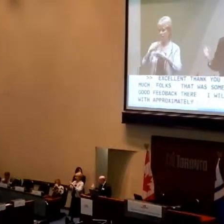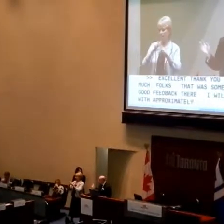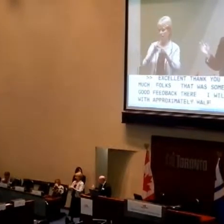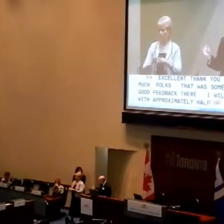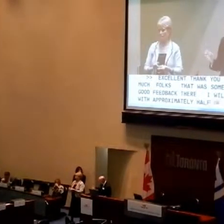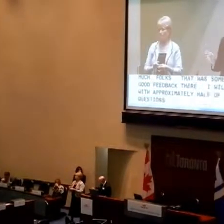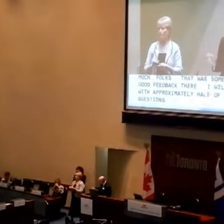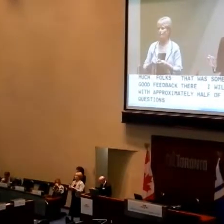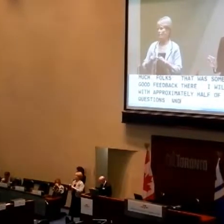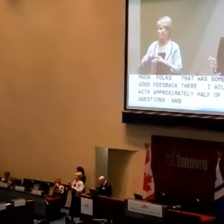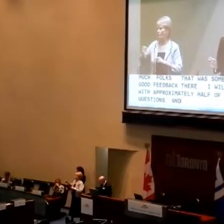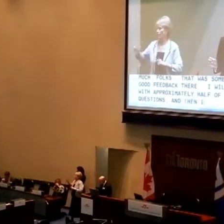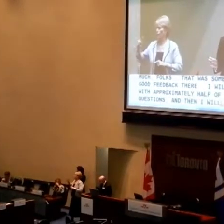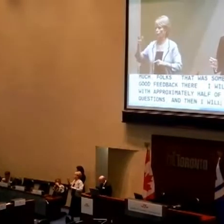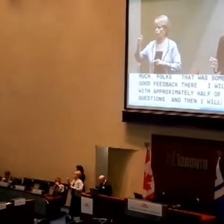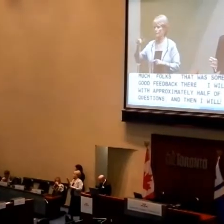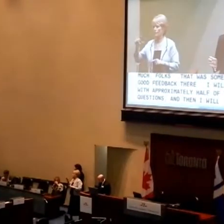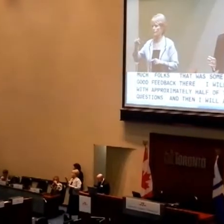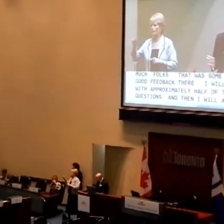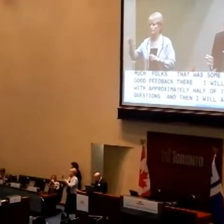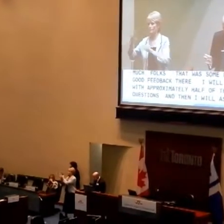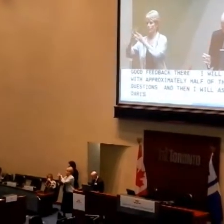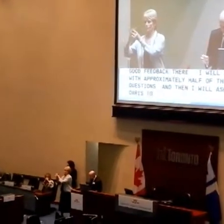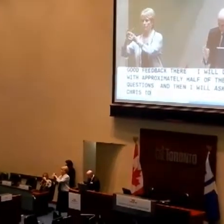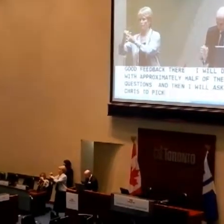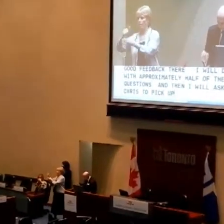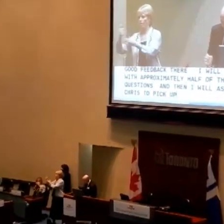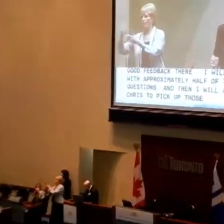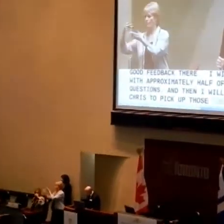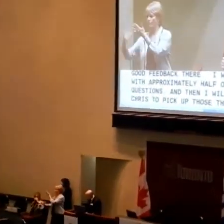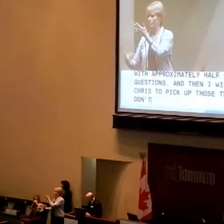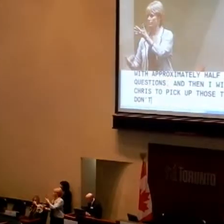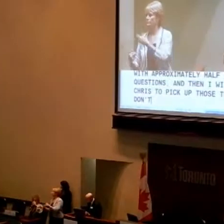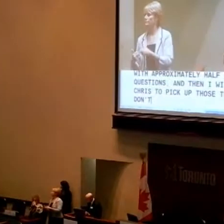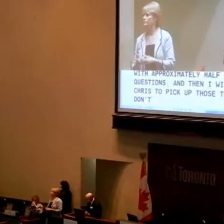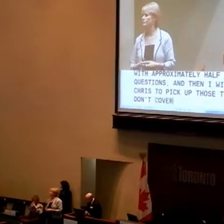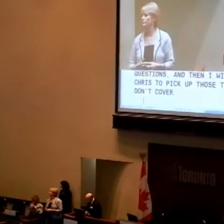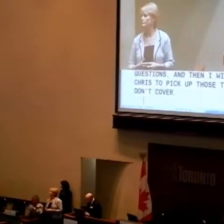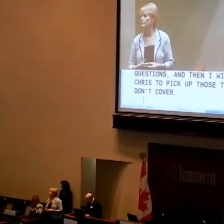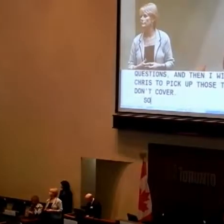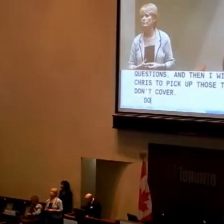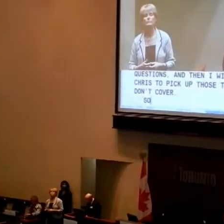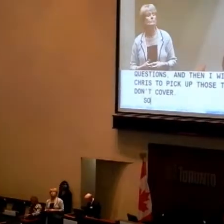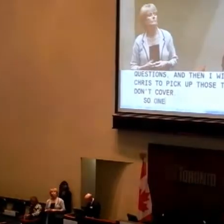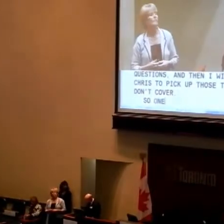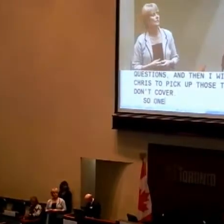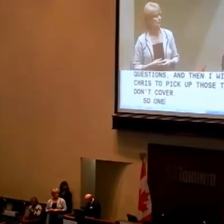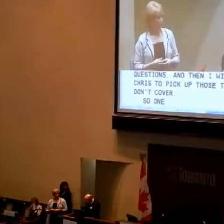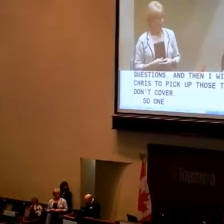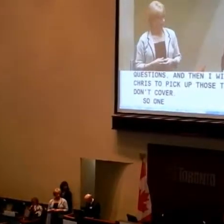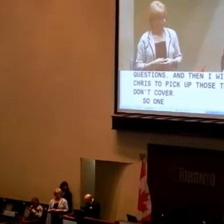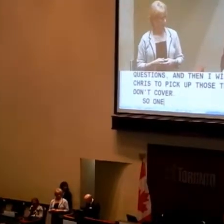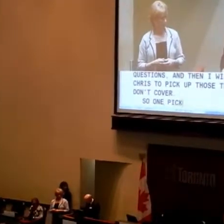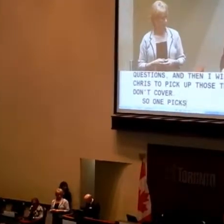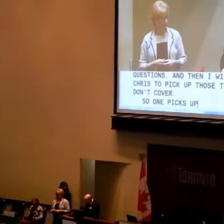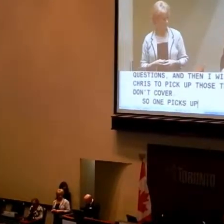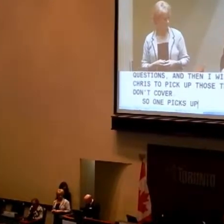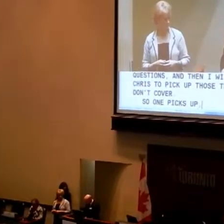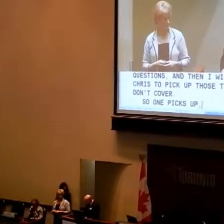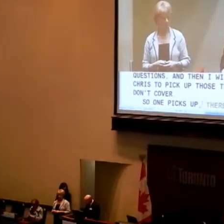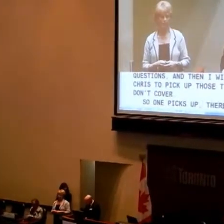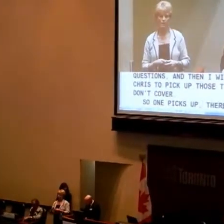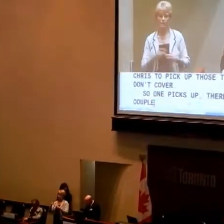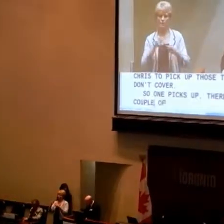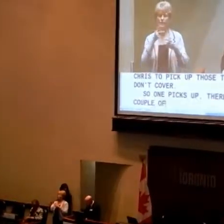I will ask Chris to pick up those that I don't cover. So one picks up... There's a couple of